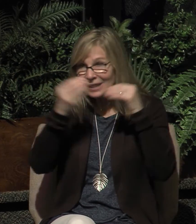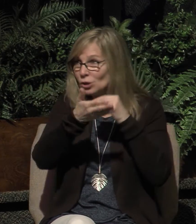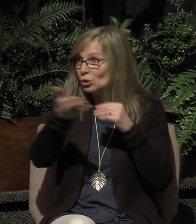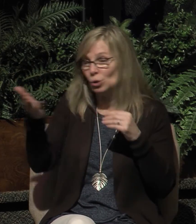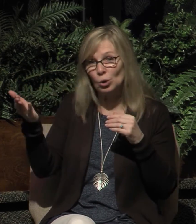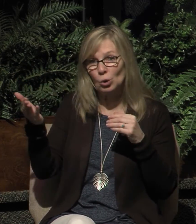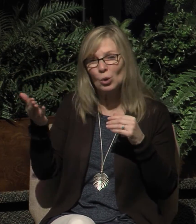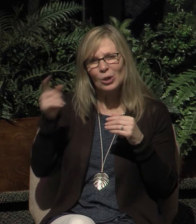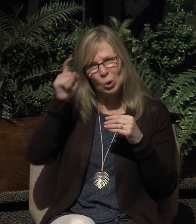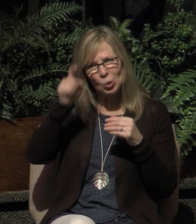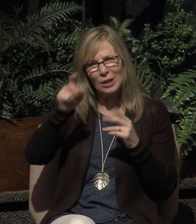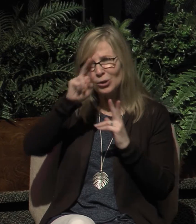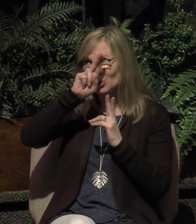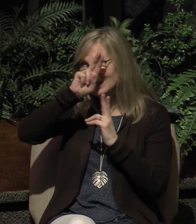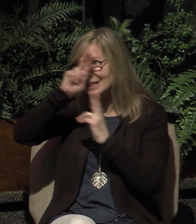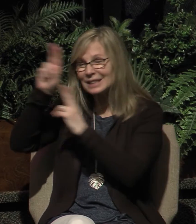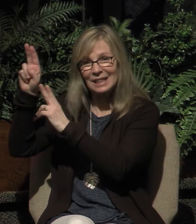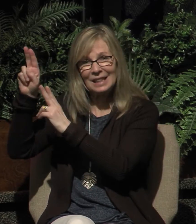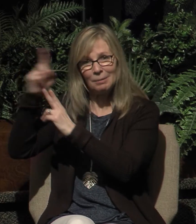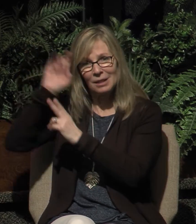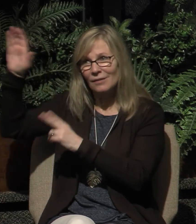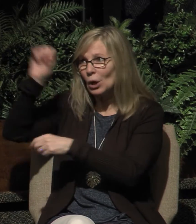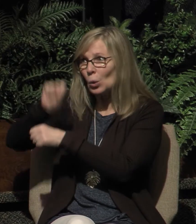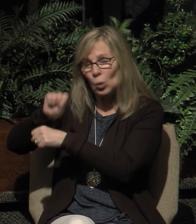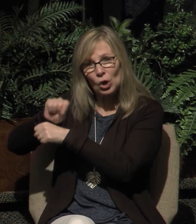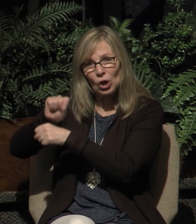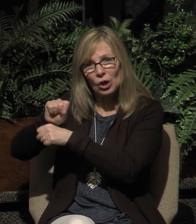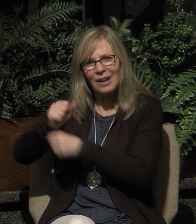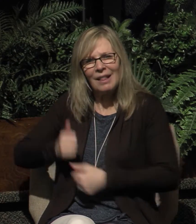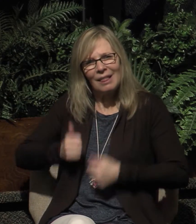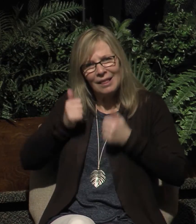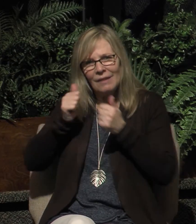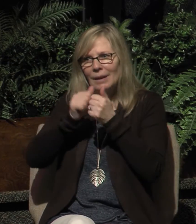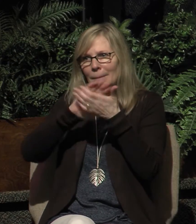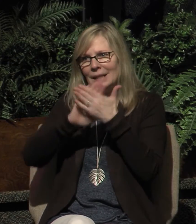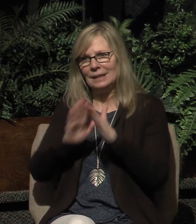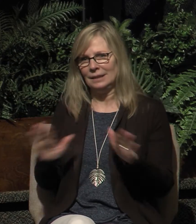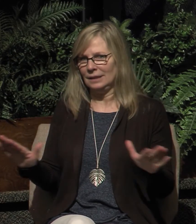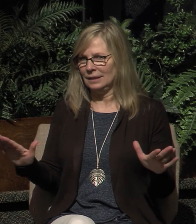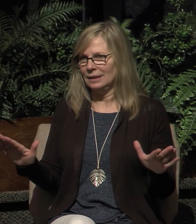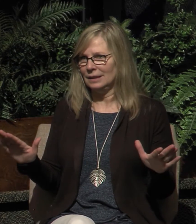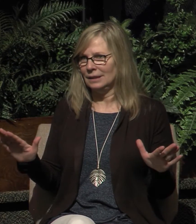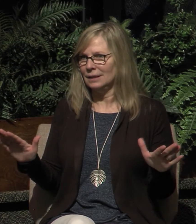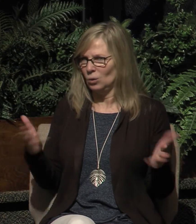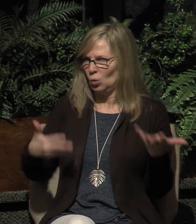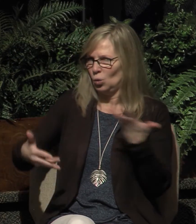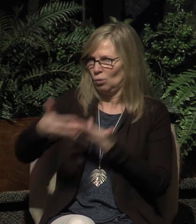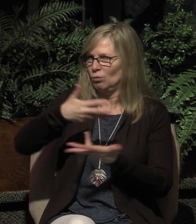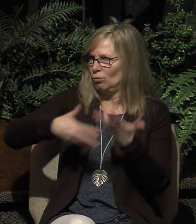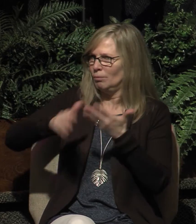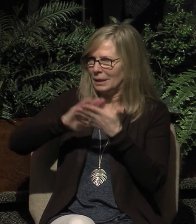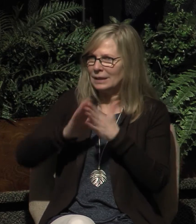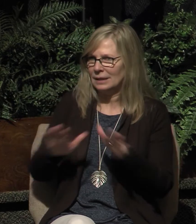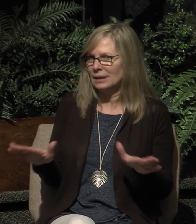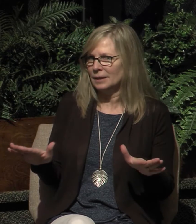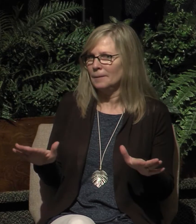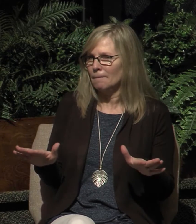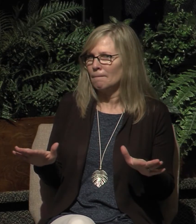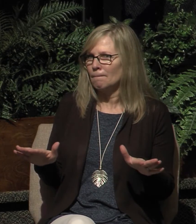them very highly in love because of their work. Live in peace with one another. Now, according to Paul, members of the church